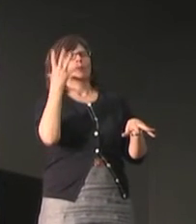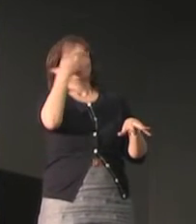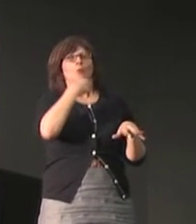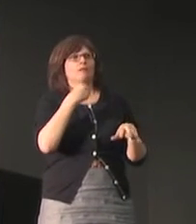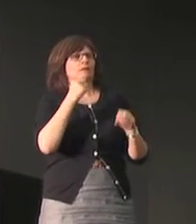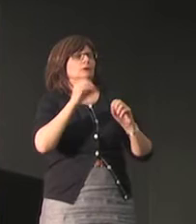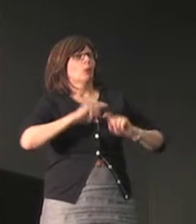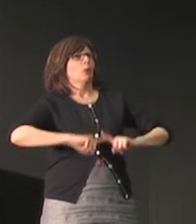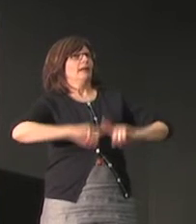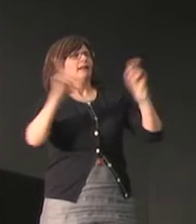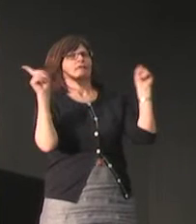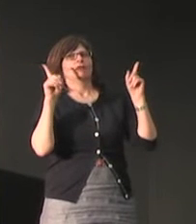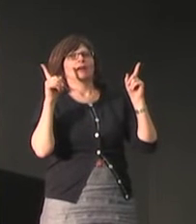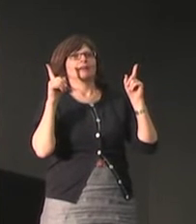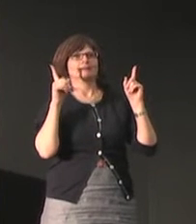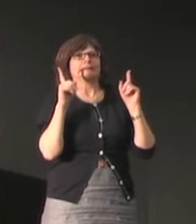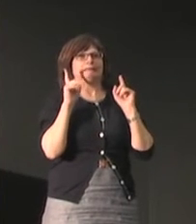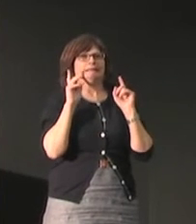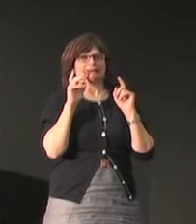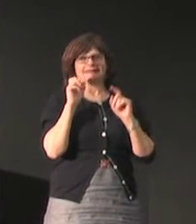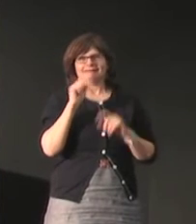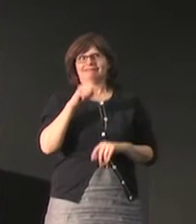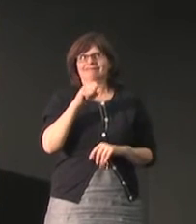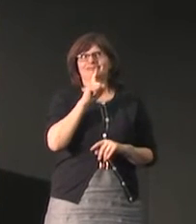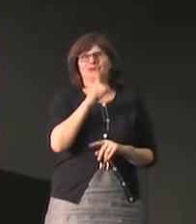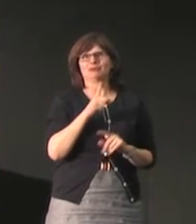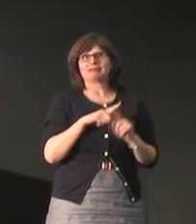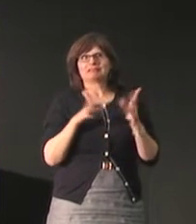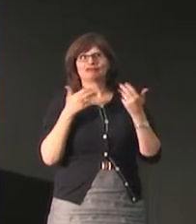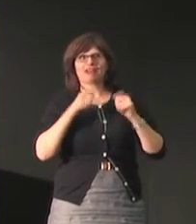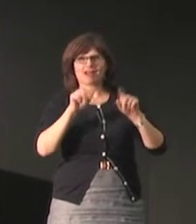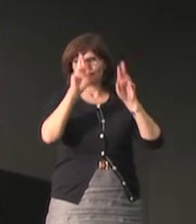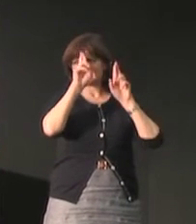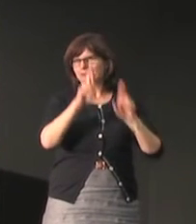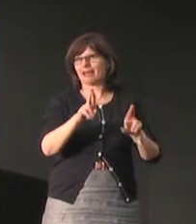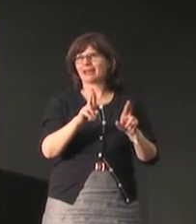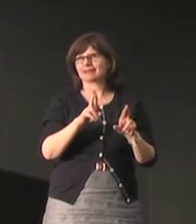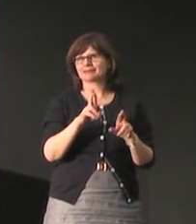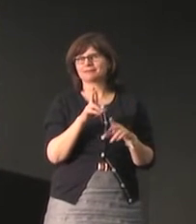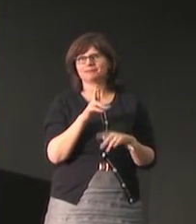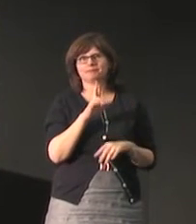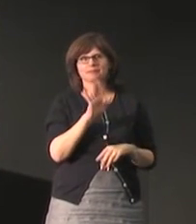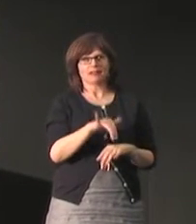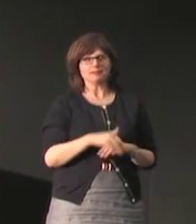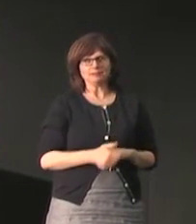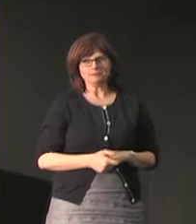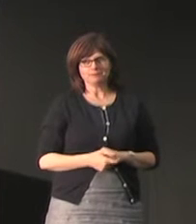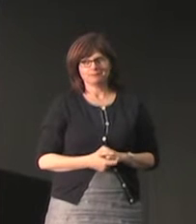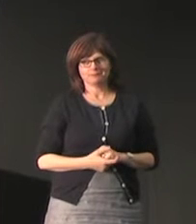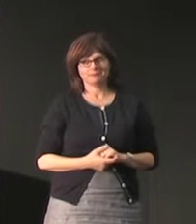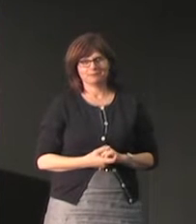often come and you know, say things like this is so beautiful and shocking and different we just want to respect them for who they are